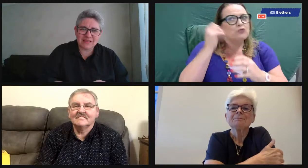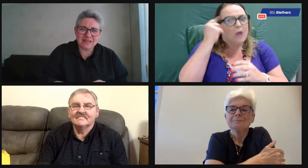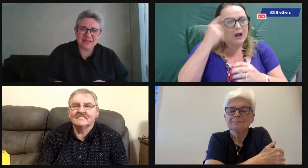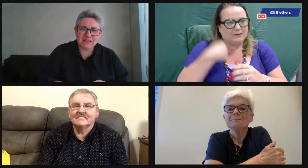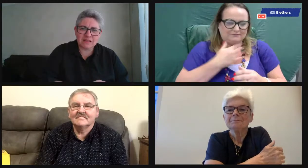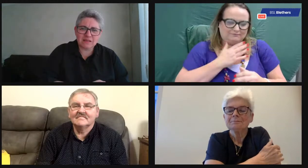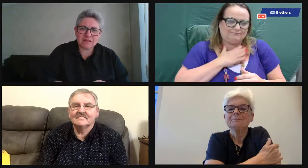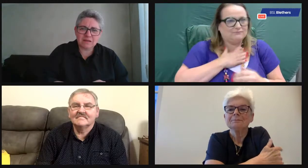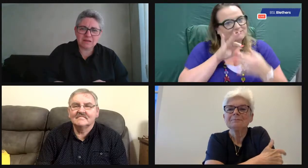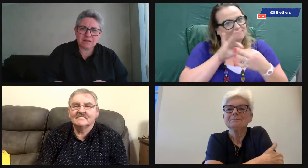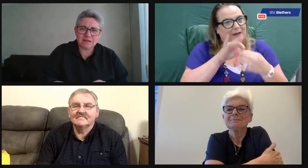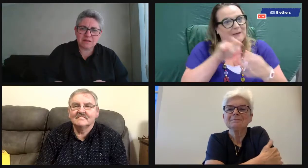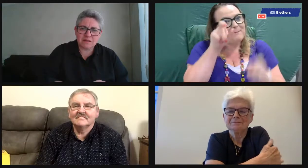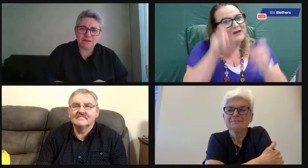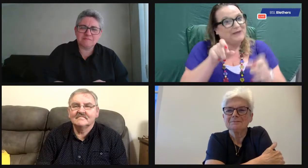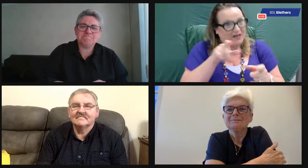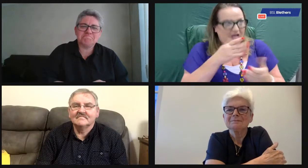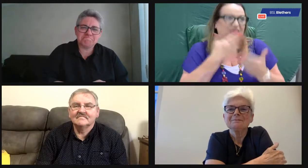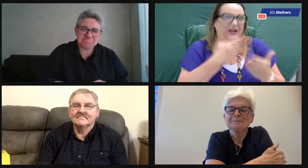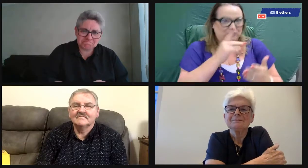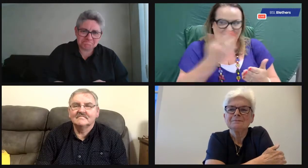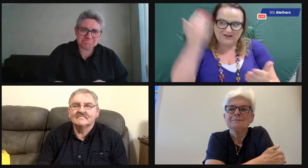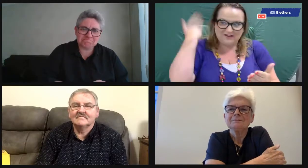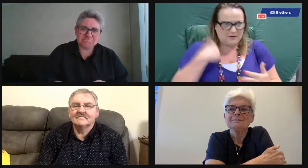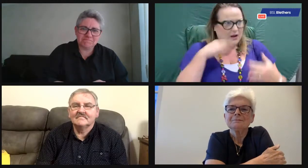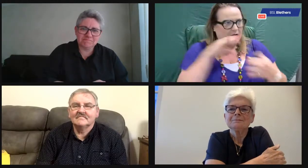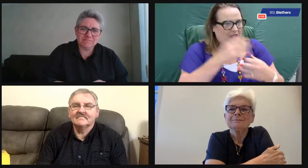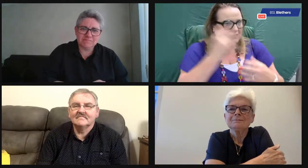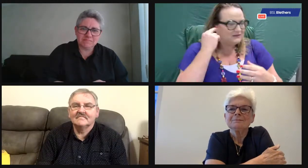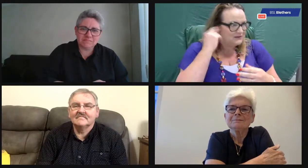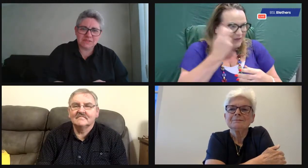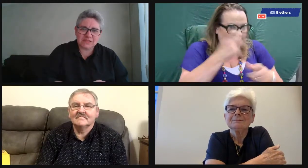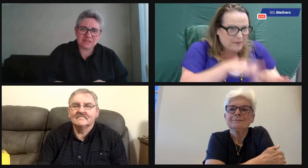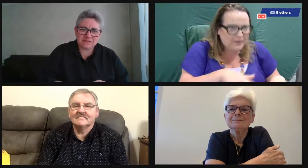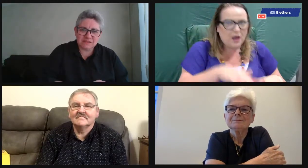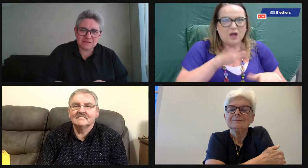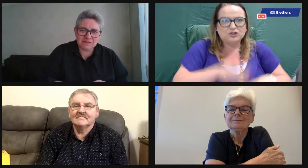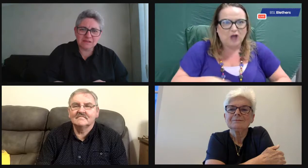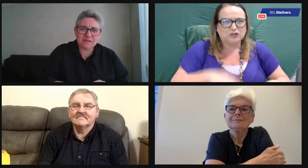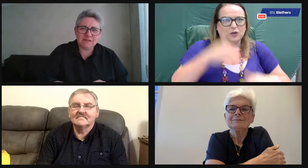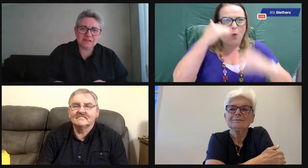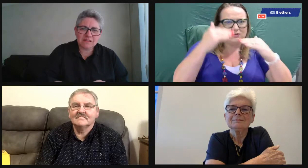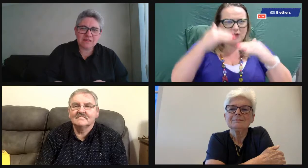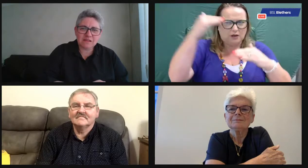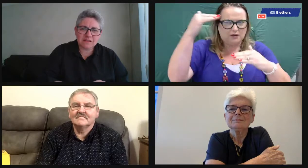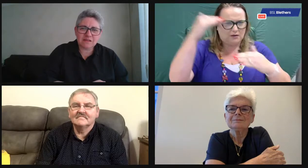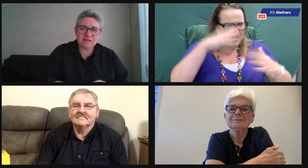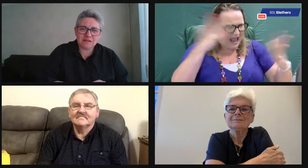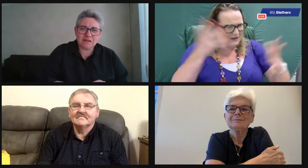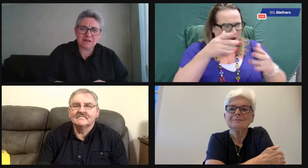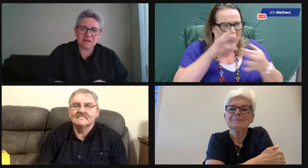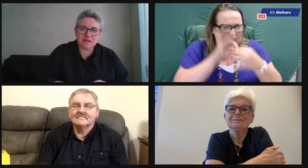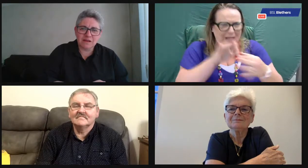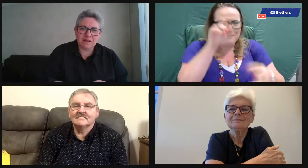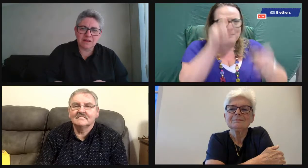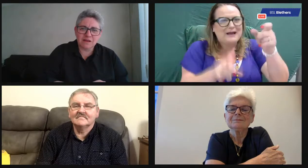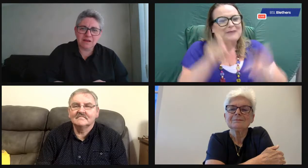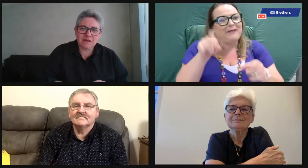people. You know, I do like creating crafts and things like that, but actually I'm a people person. You know, children, deaf blind